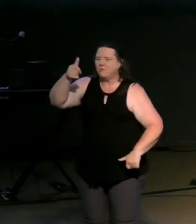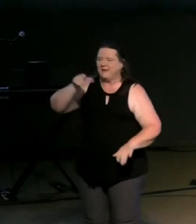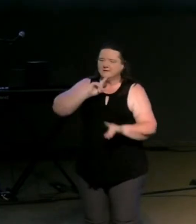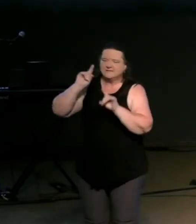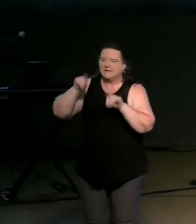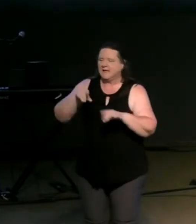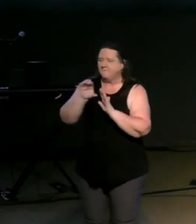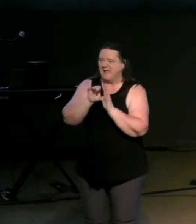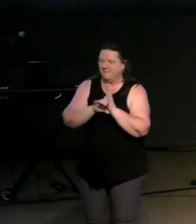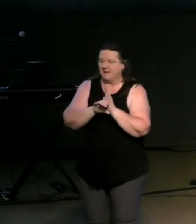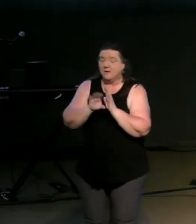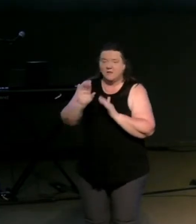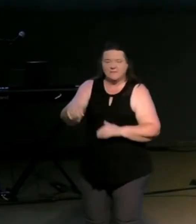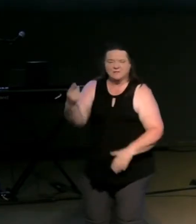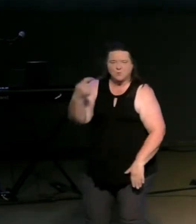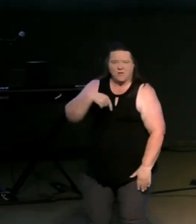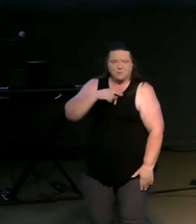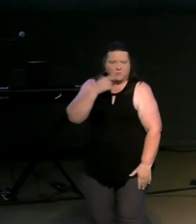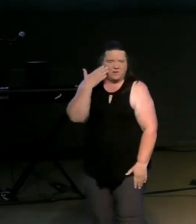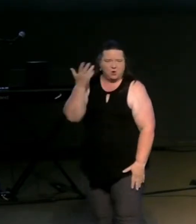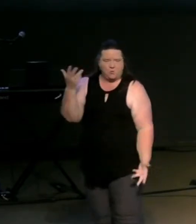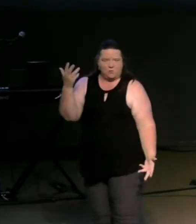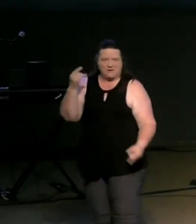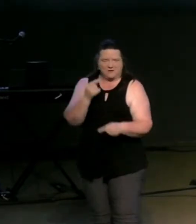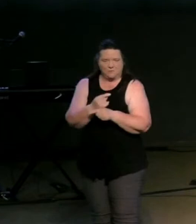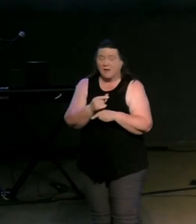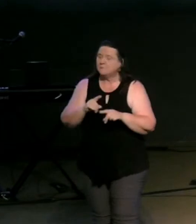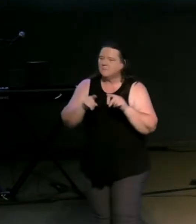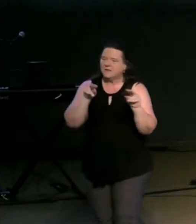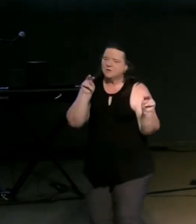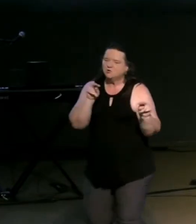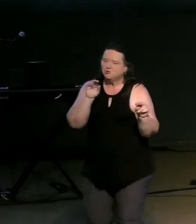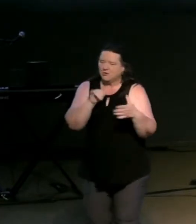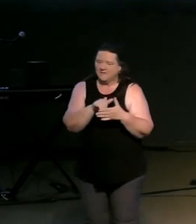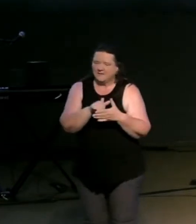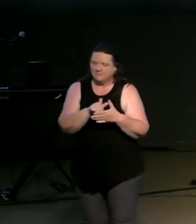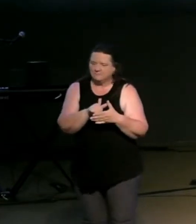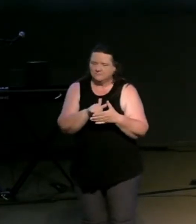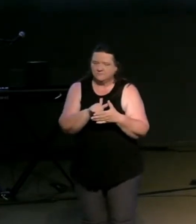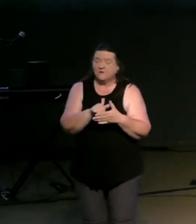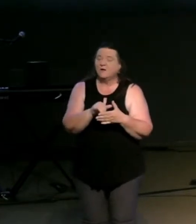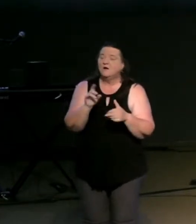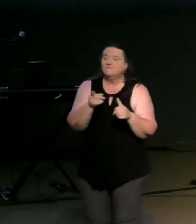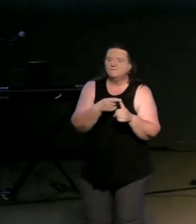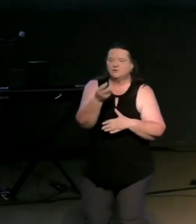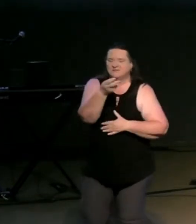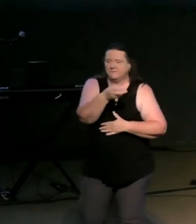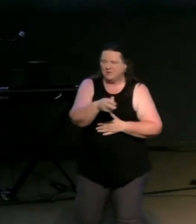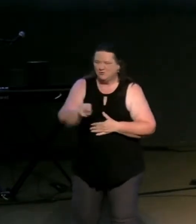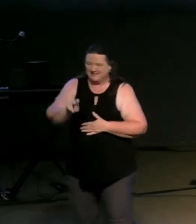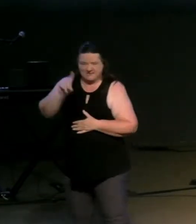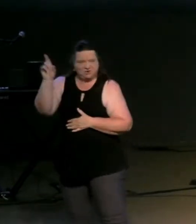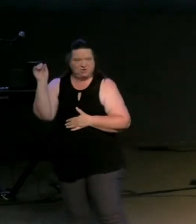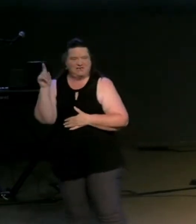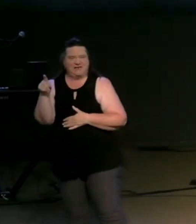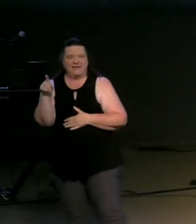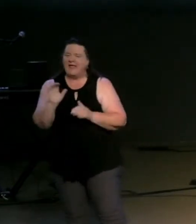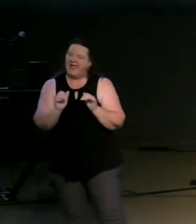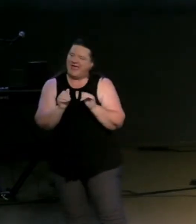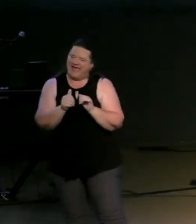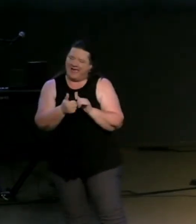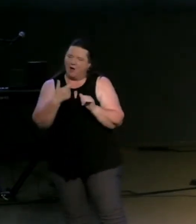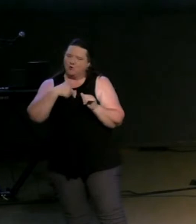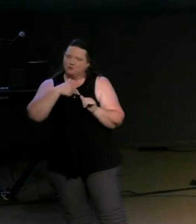that we have we have familiar with but let's take a look at that how do we and let me transition by saying let me ask this how do we treat